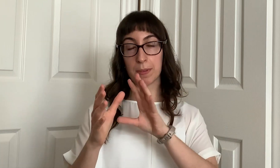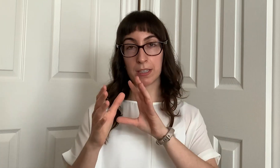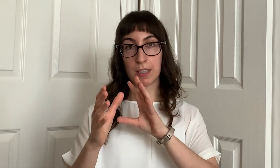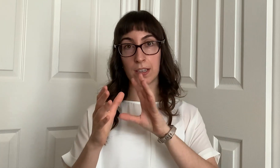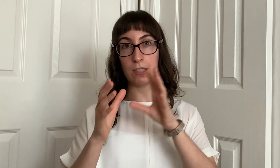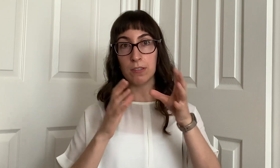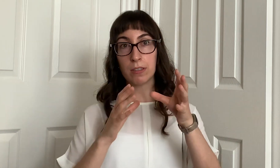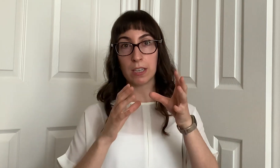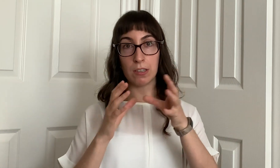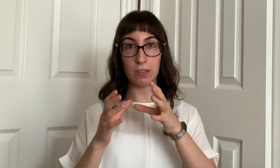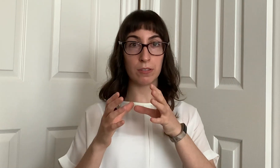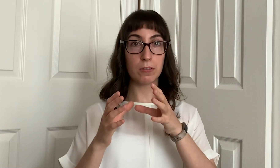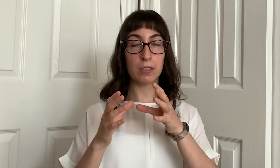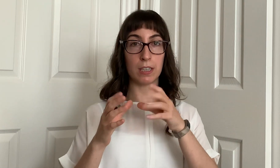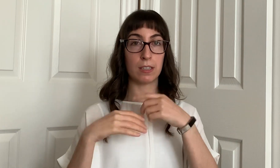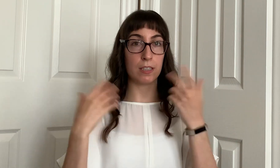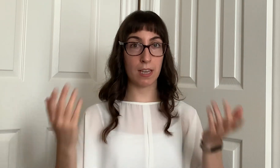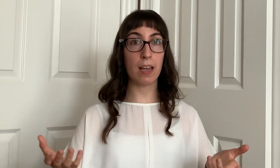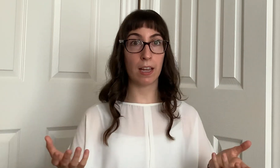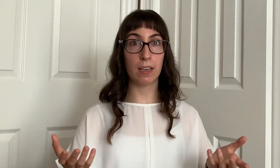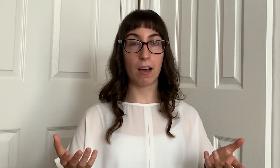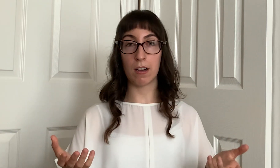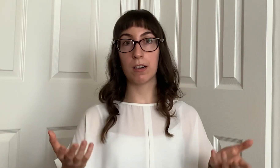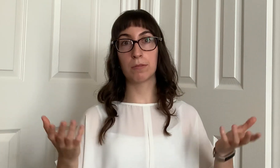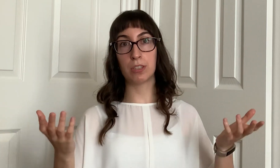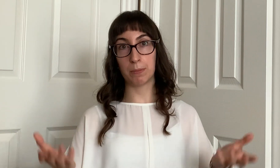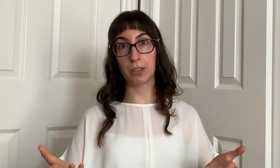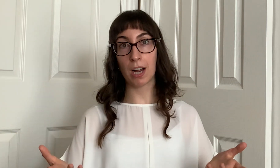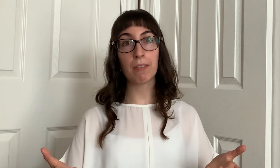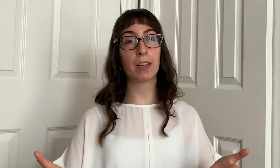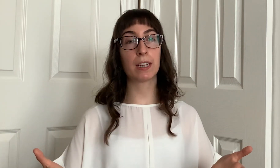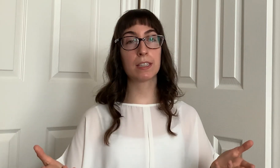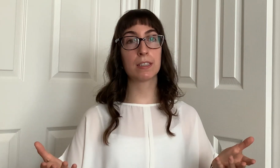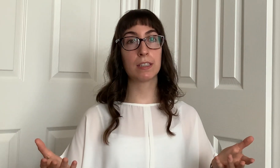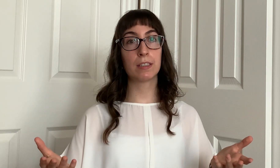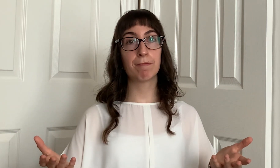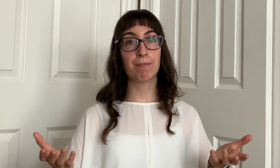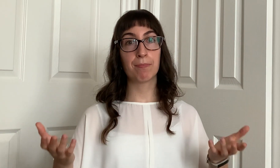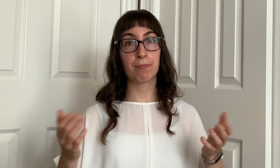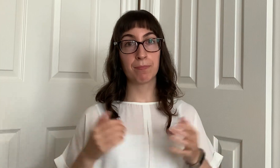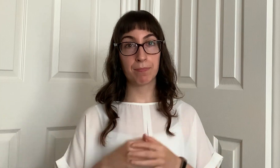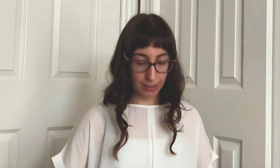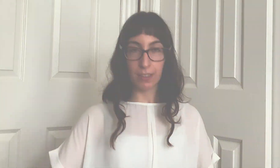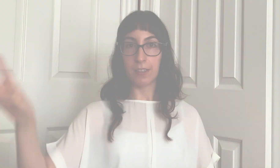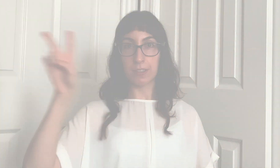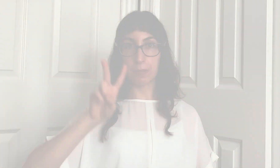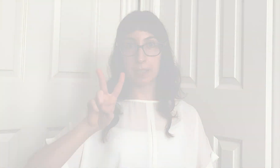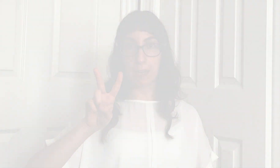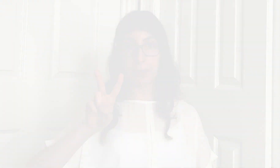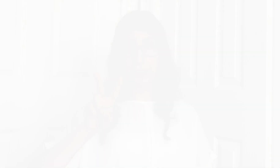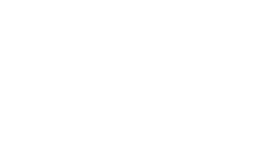aspects that you can use instead of demographics so step two